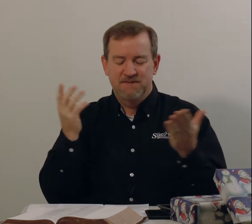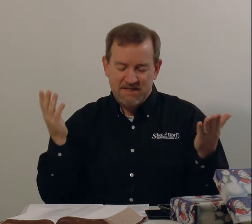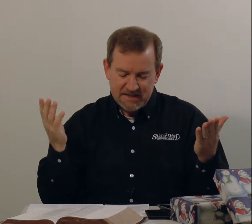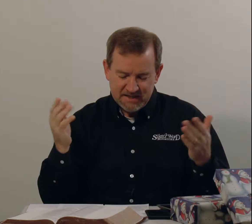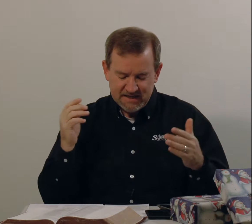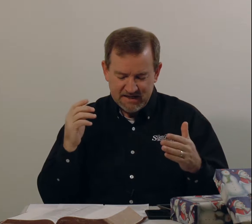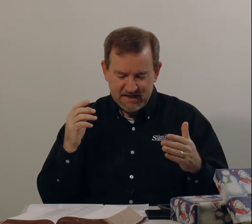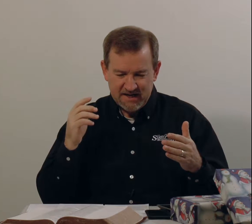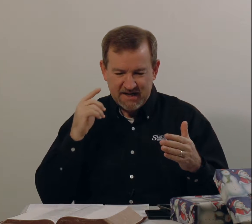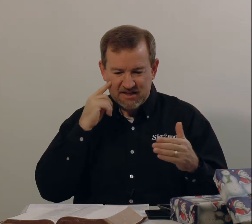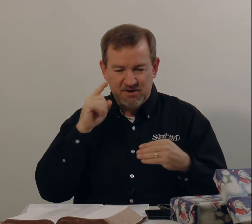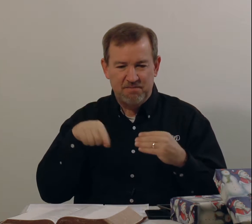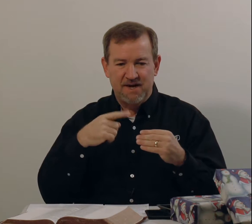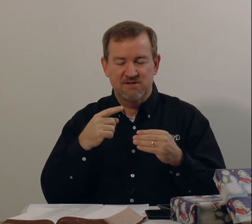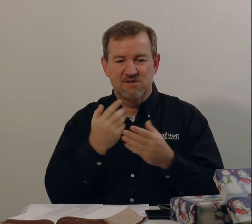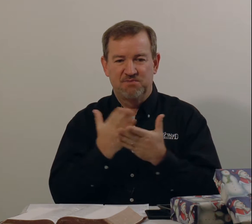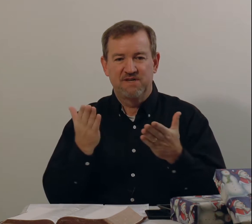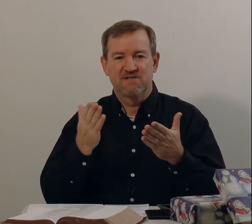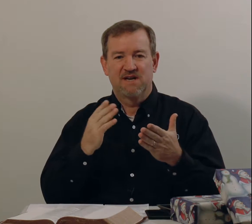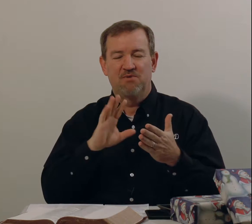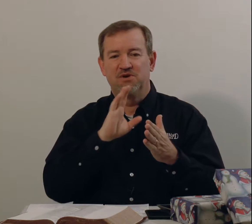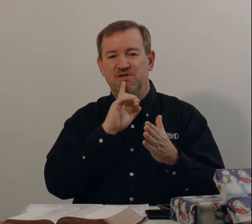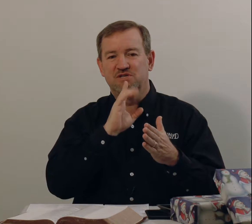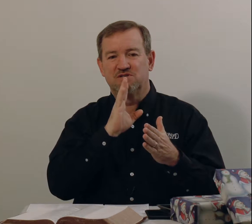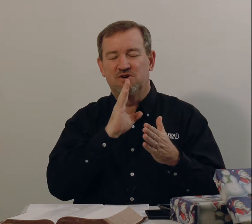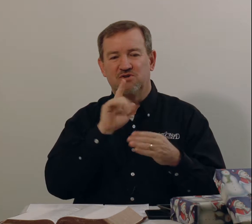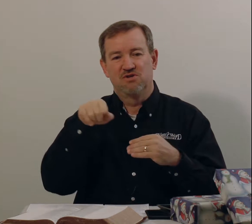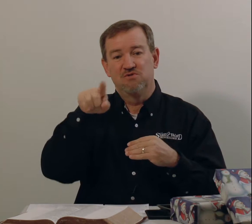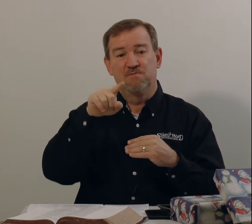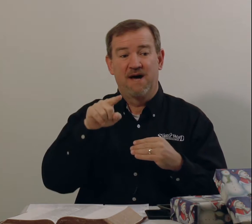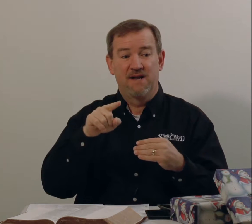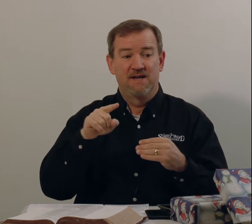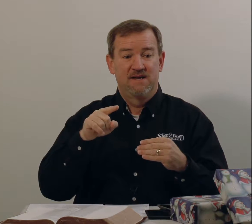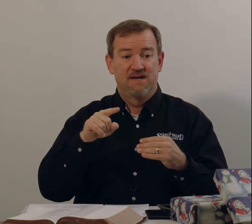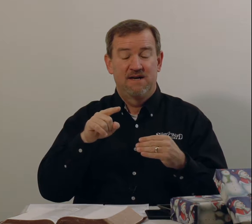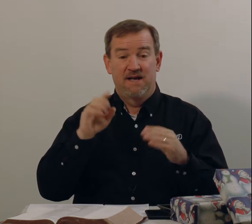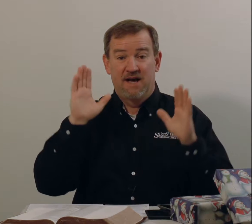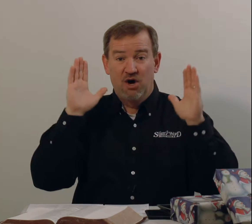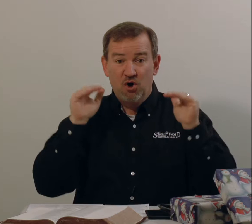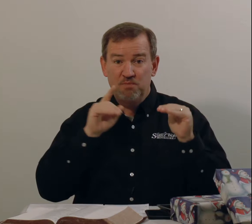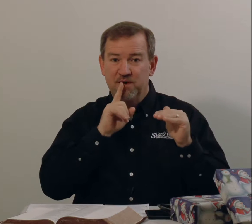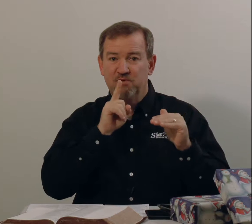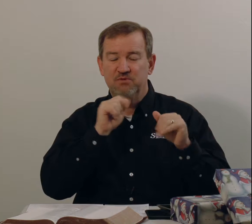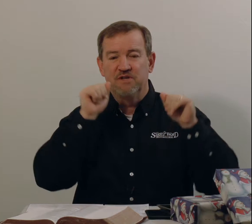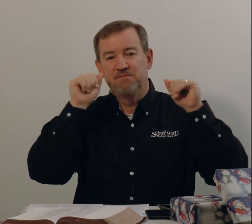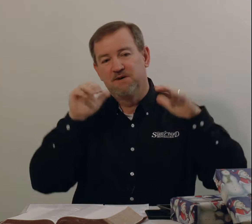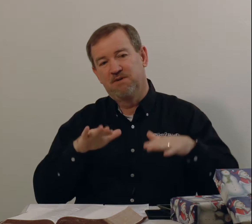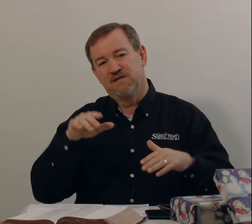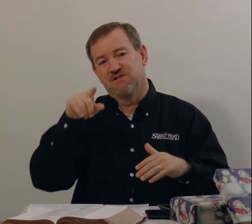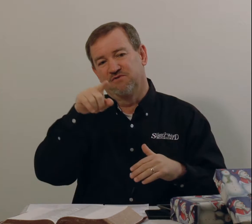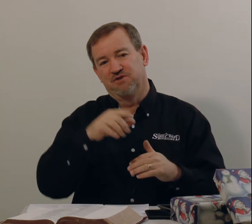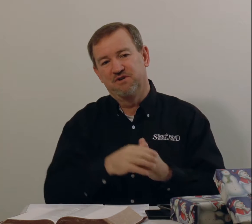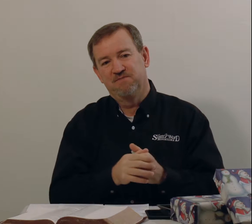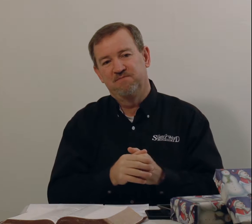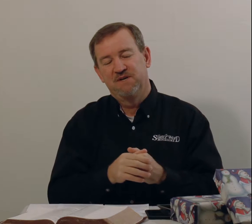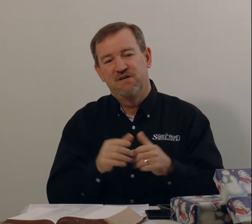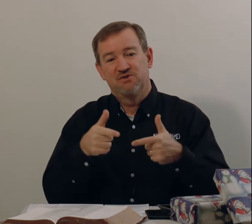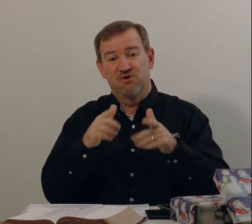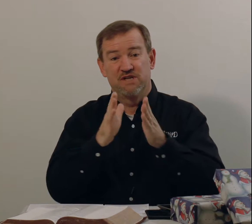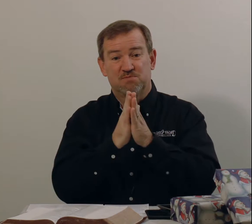And I thought about some things that I want to just talk to you about. And I hope they will really be a blessing for you. So let's